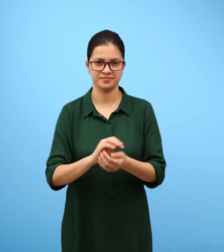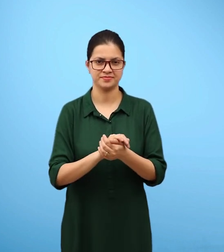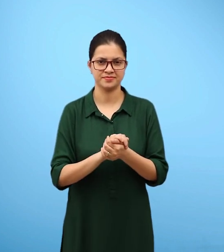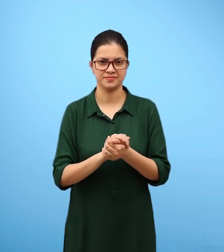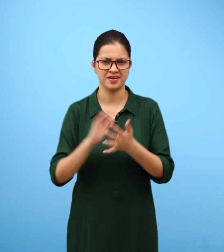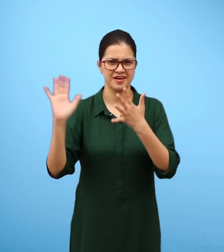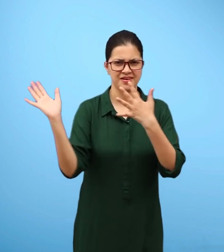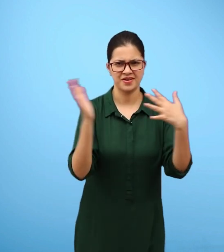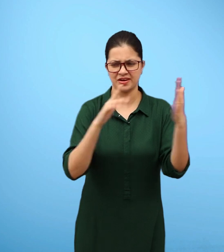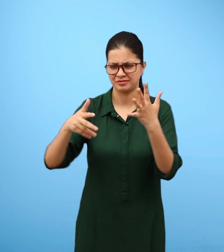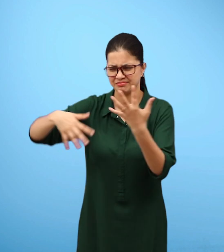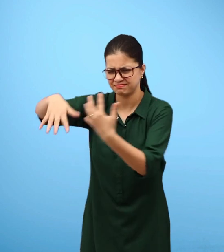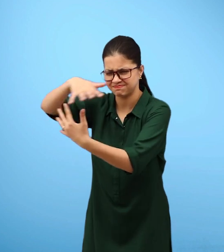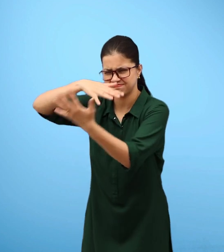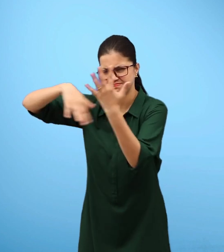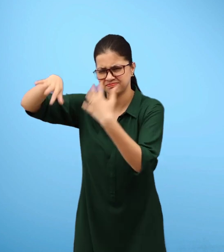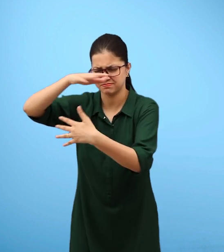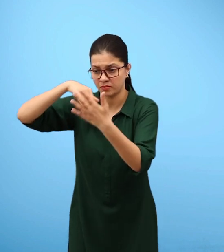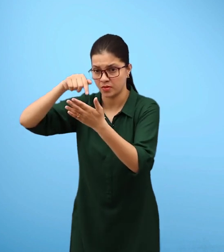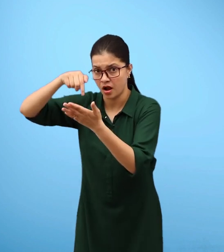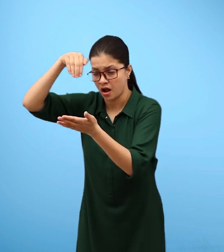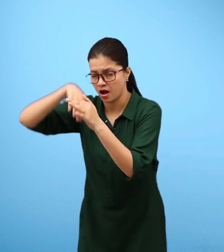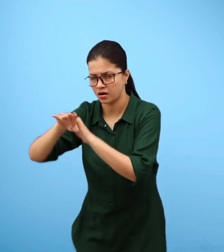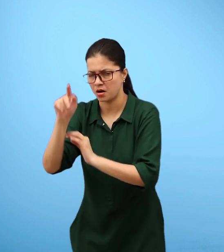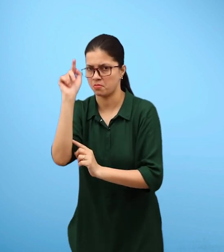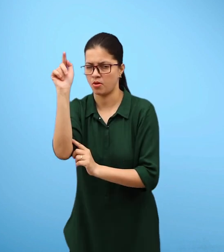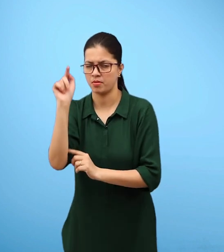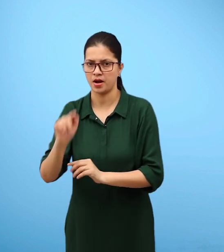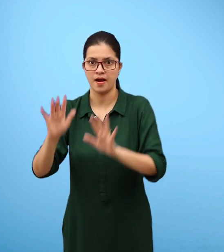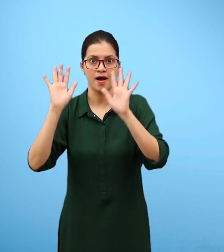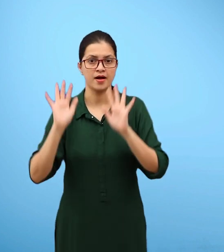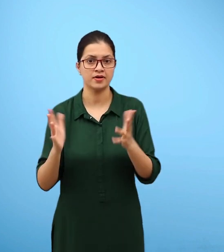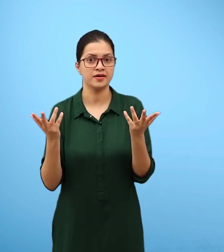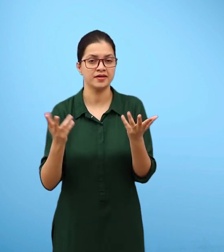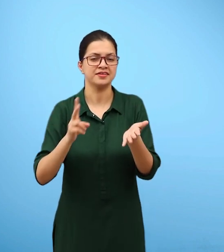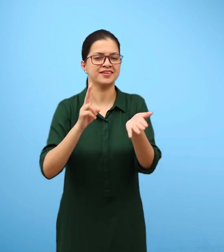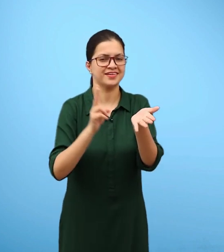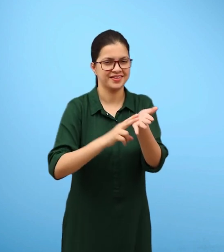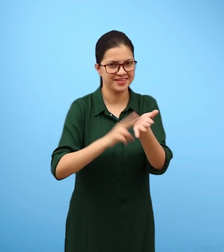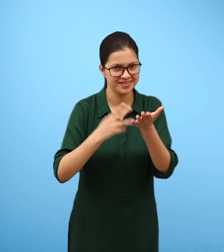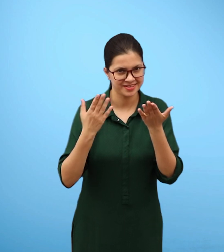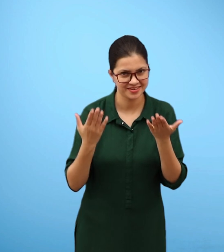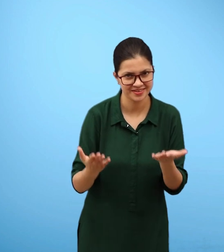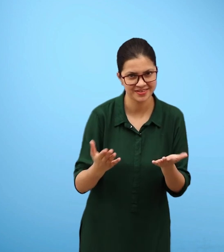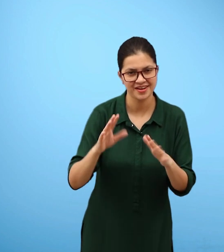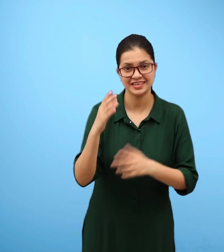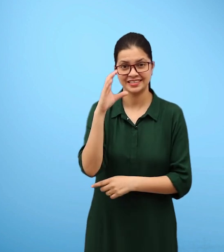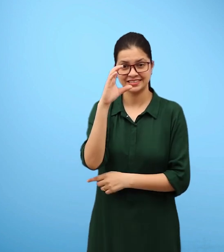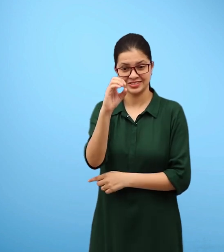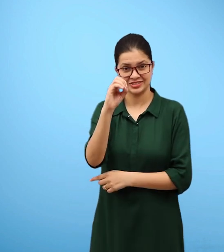Air is a mixture of nitrogen, oxygen, carbon dioxide, water vapour and a few other gases.